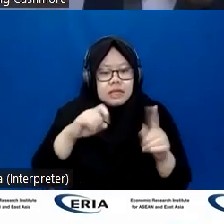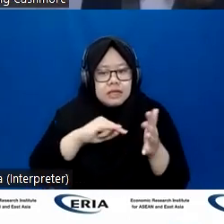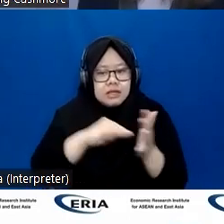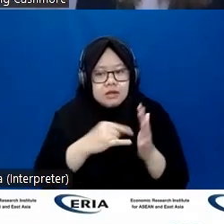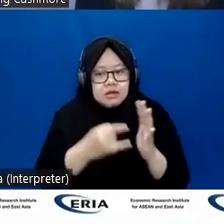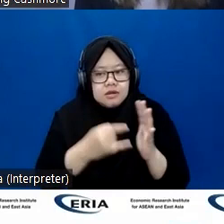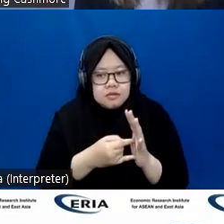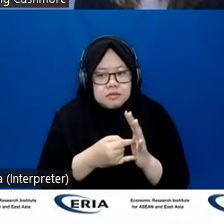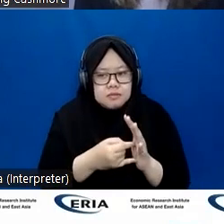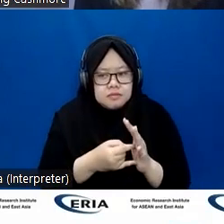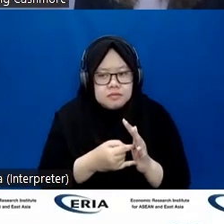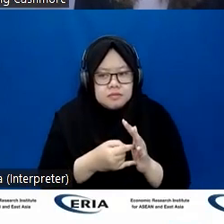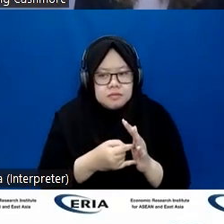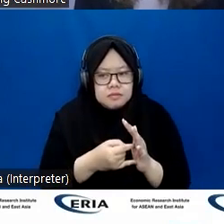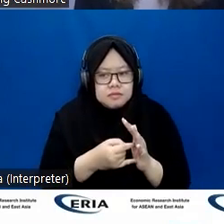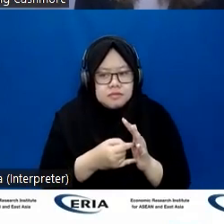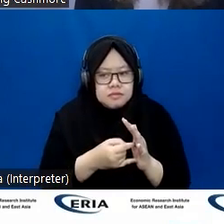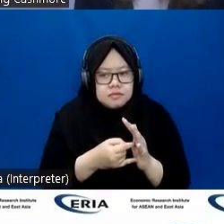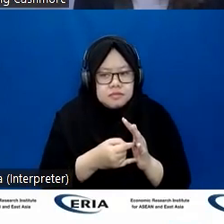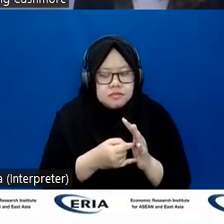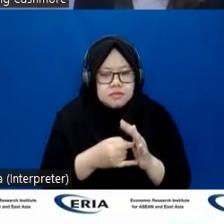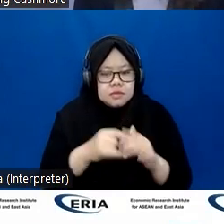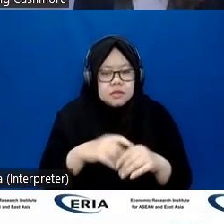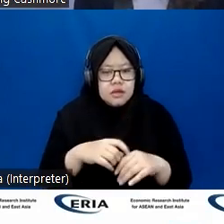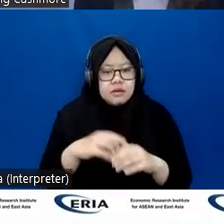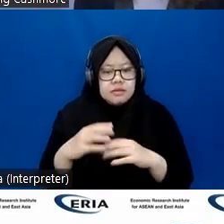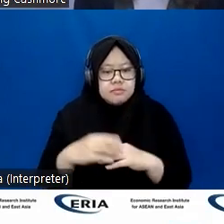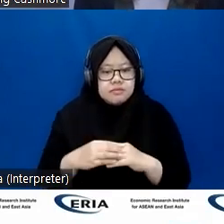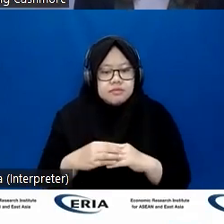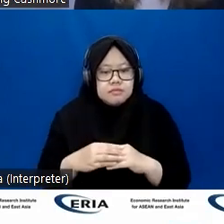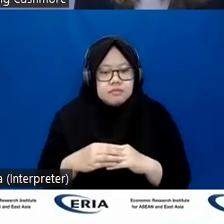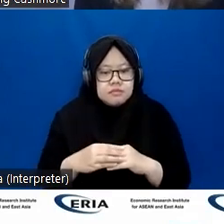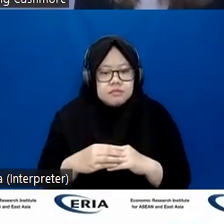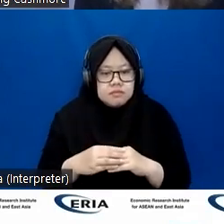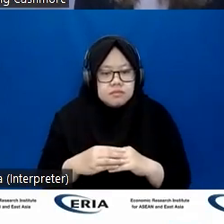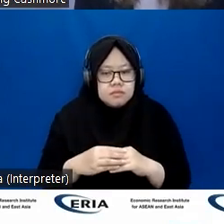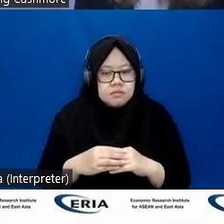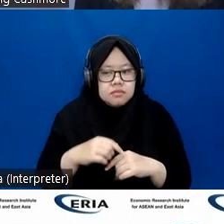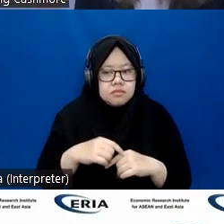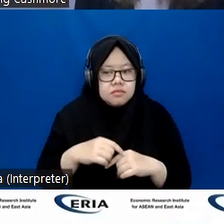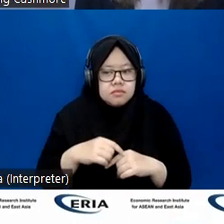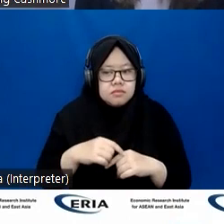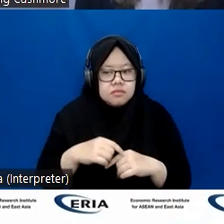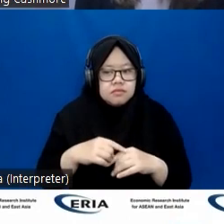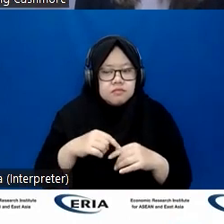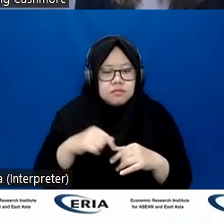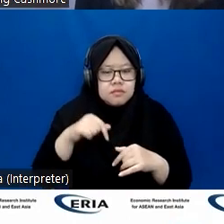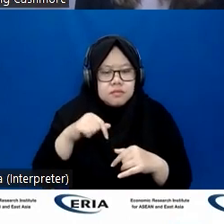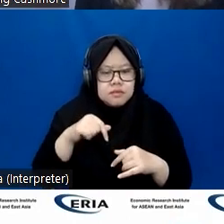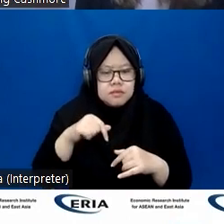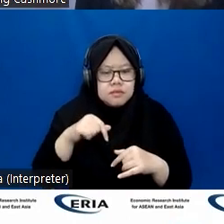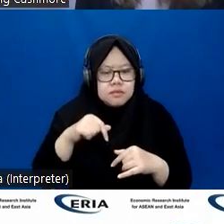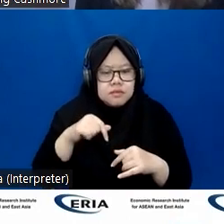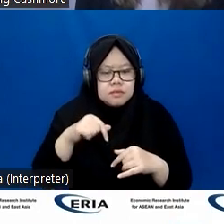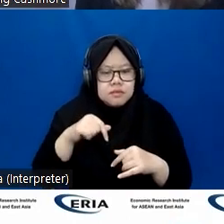some of that in the zoom meeting today. And it has been asked for people, you know, people with disabilities have been